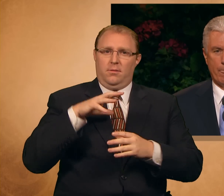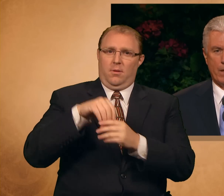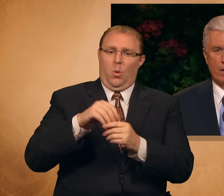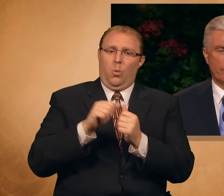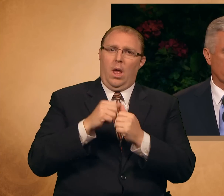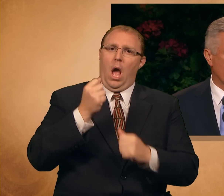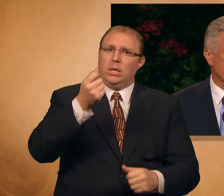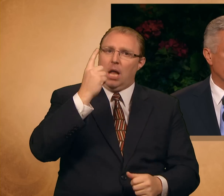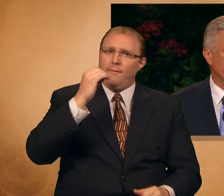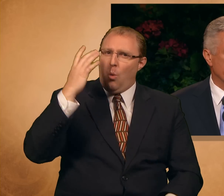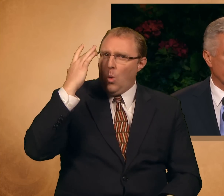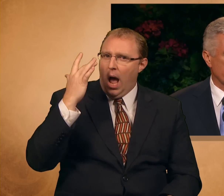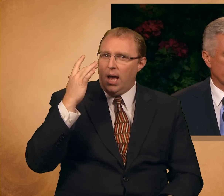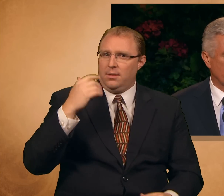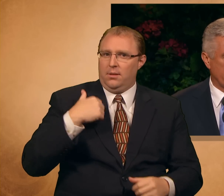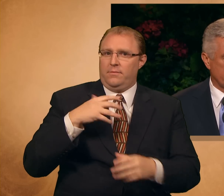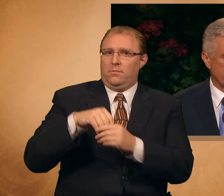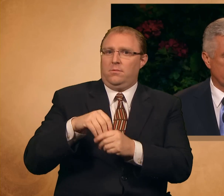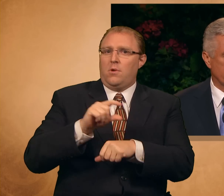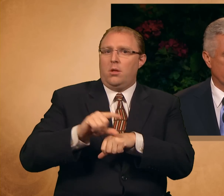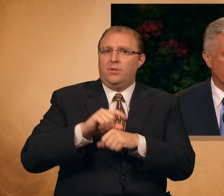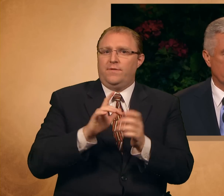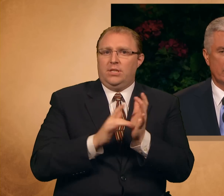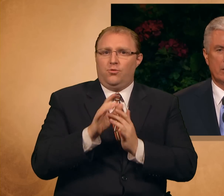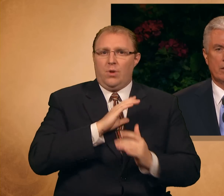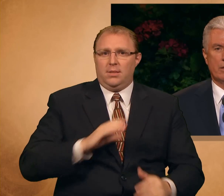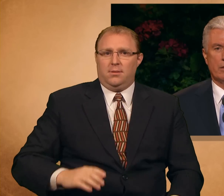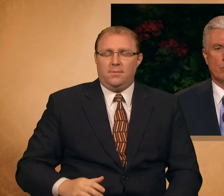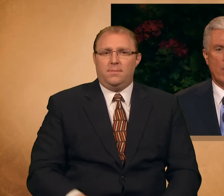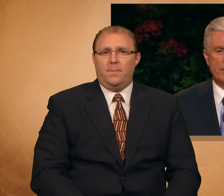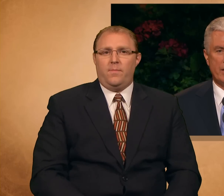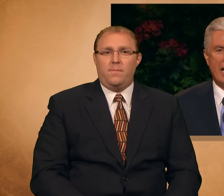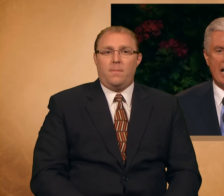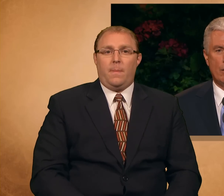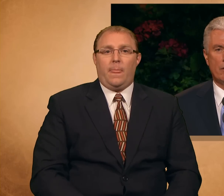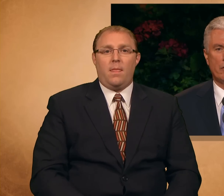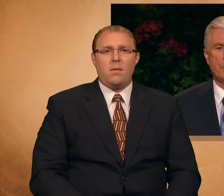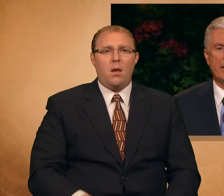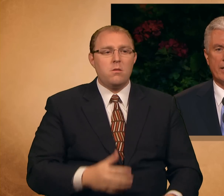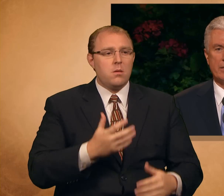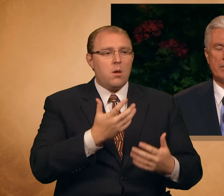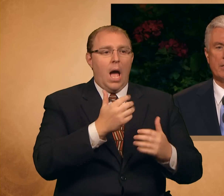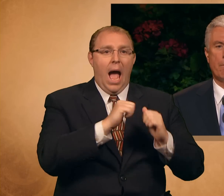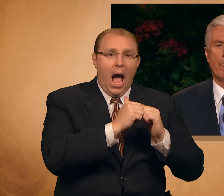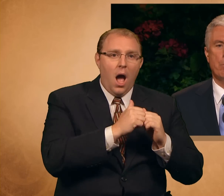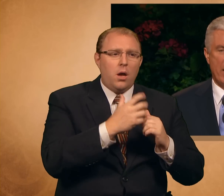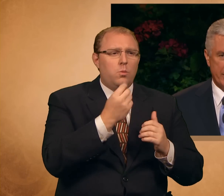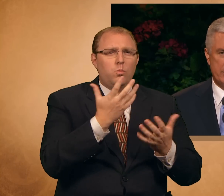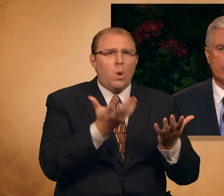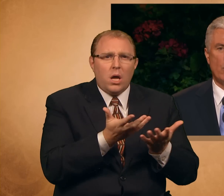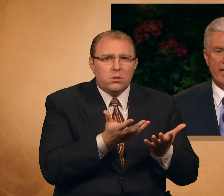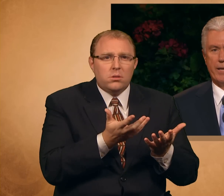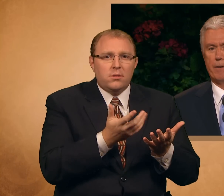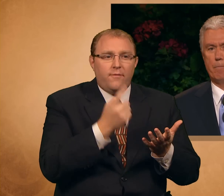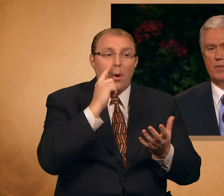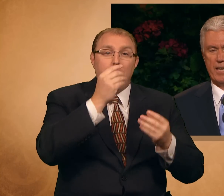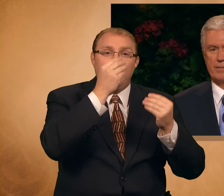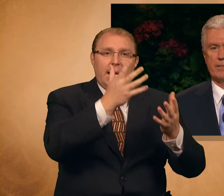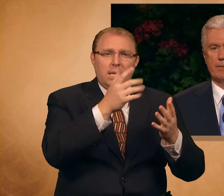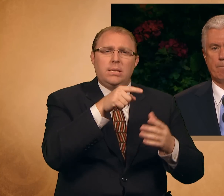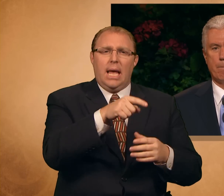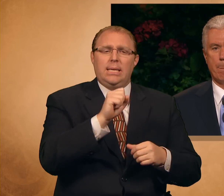of the gospel of Jesus Christ. The what and how of obedience marks the way,